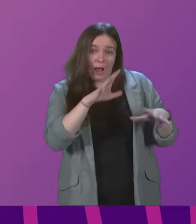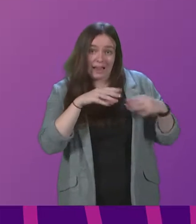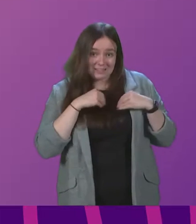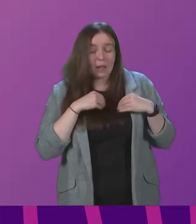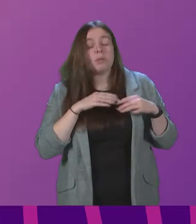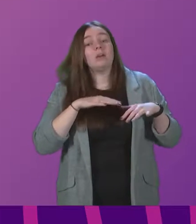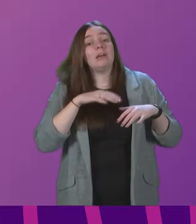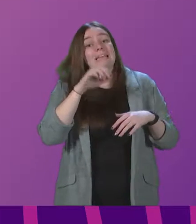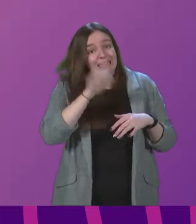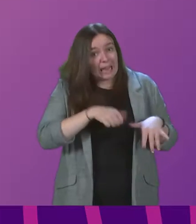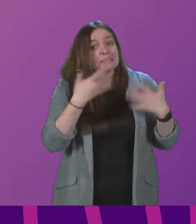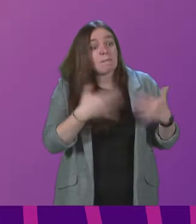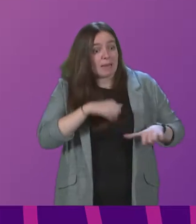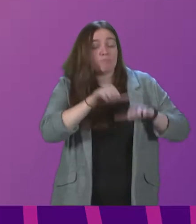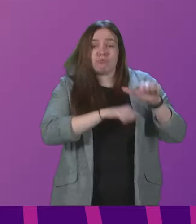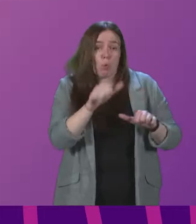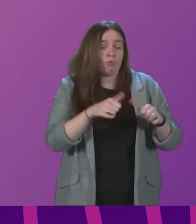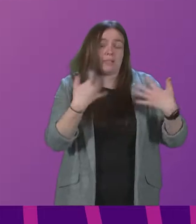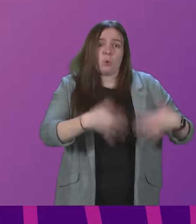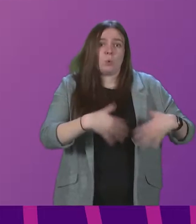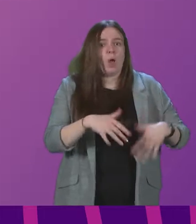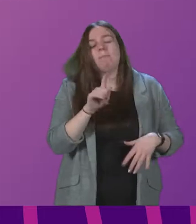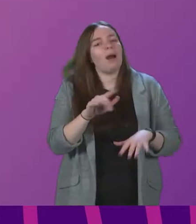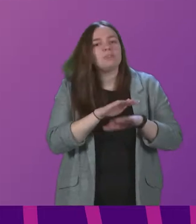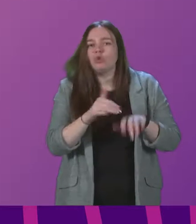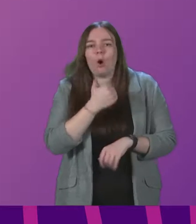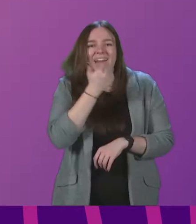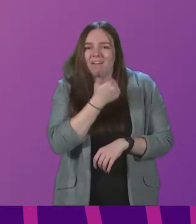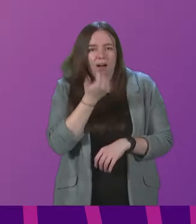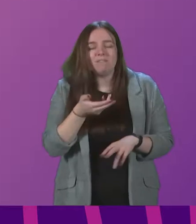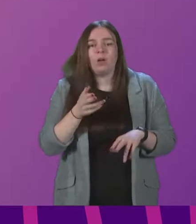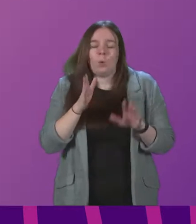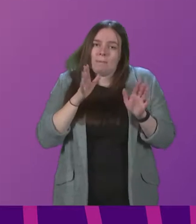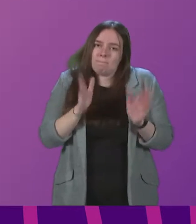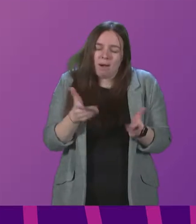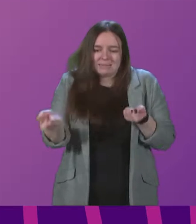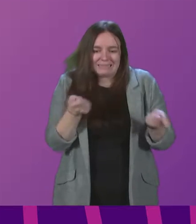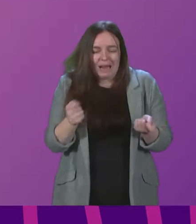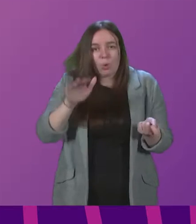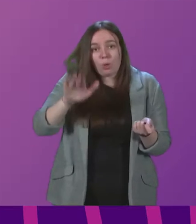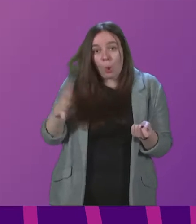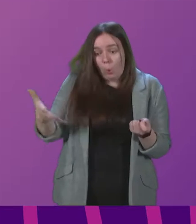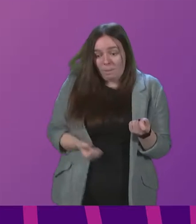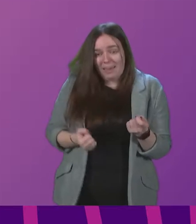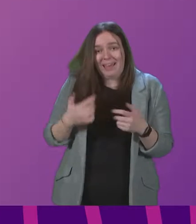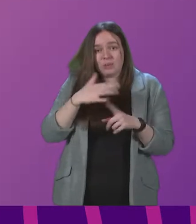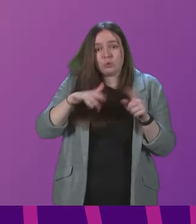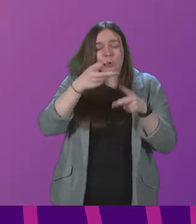accept that whilst massive progress has been made, it is not enough if we do not tackle the low pay within social